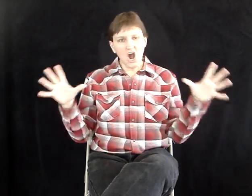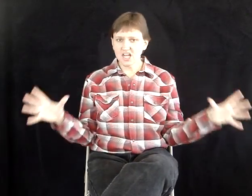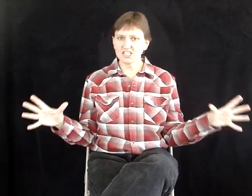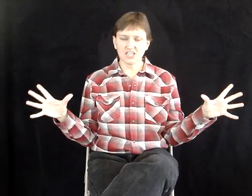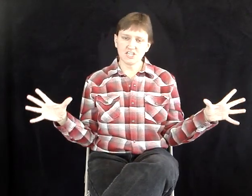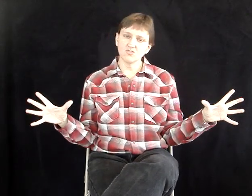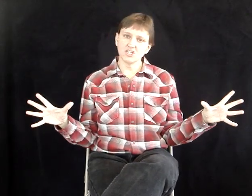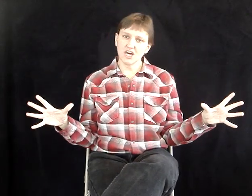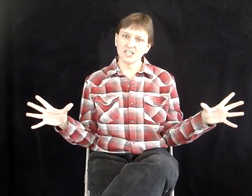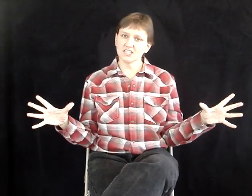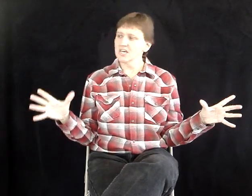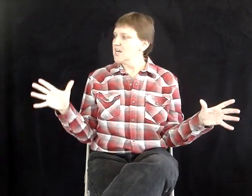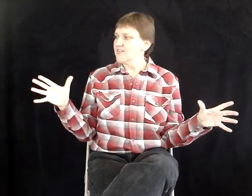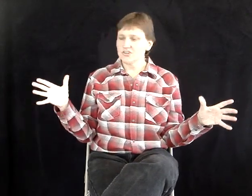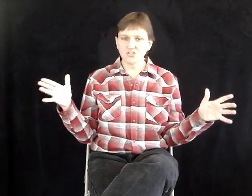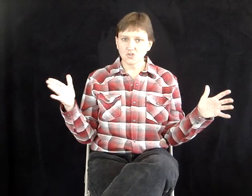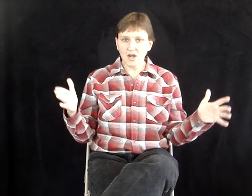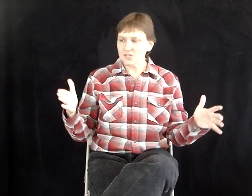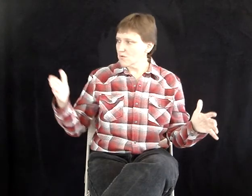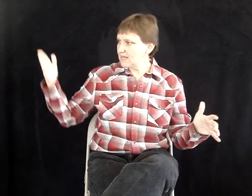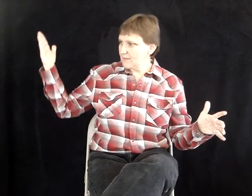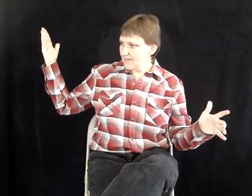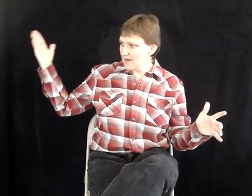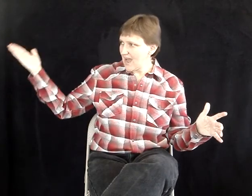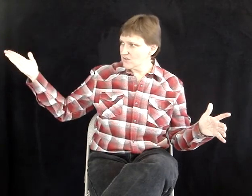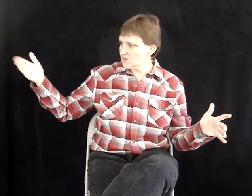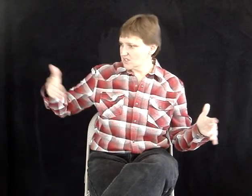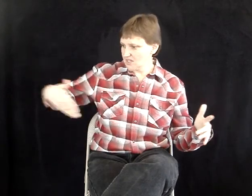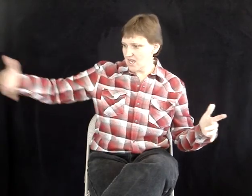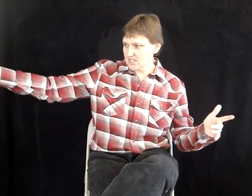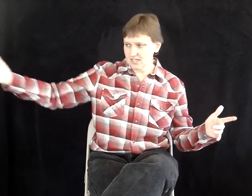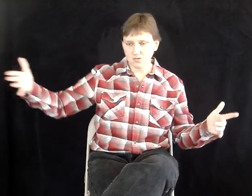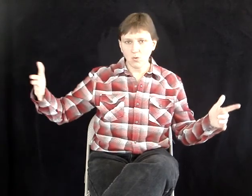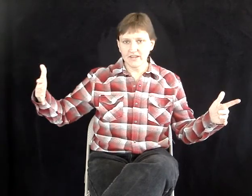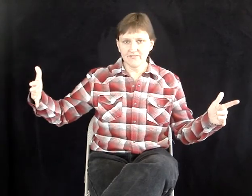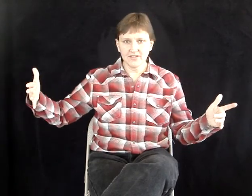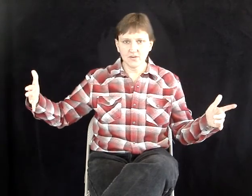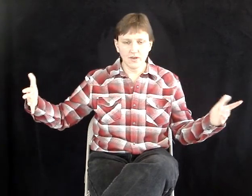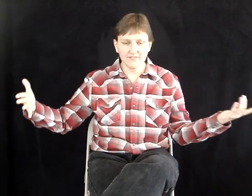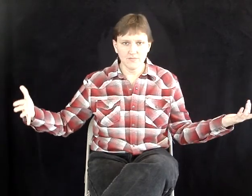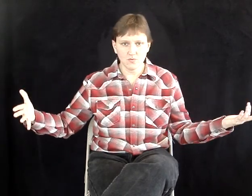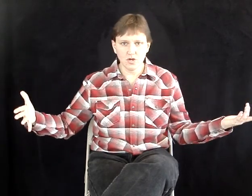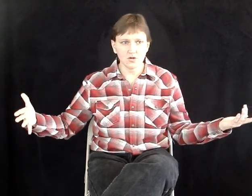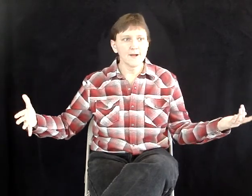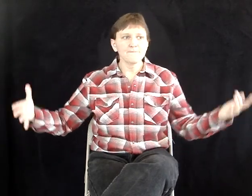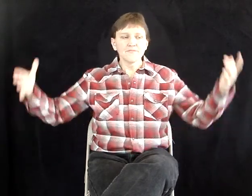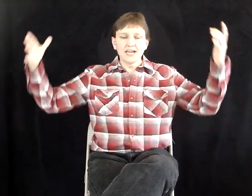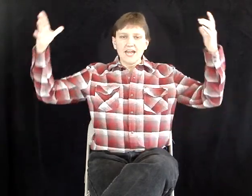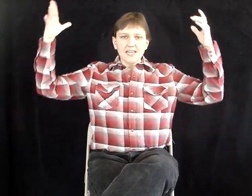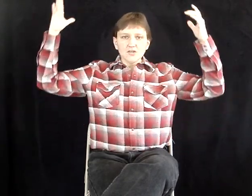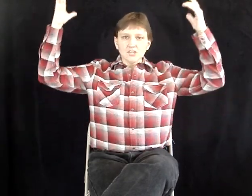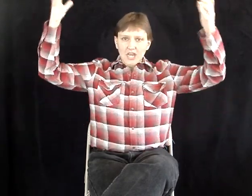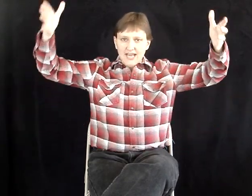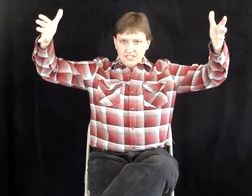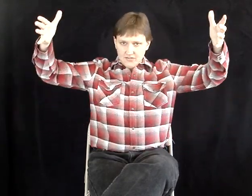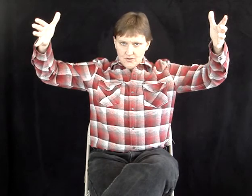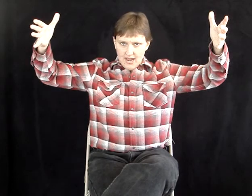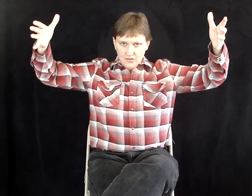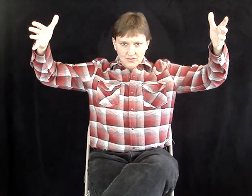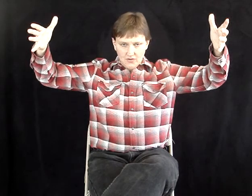constant huge dust. There's trucks running by their house, which is, gosh, like 20 feet away from the road. They got huge lights on their house all